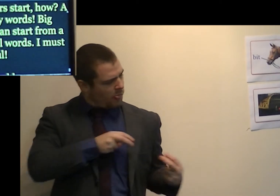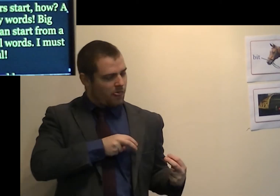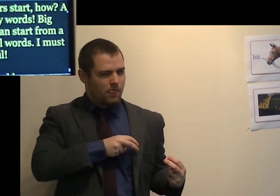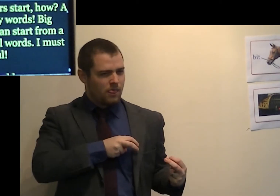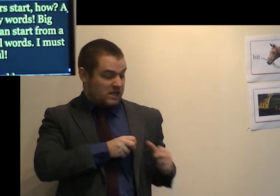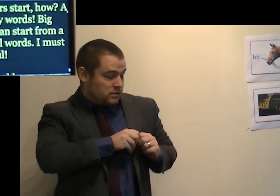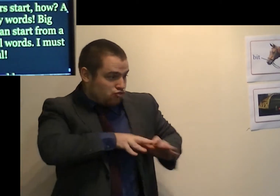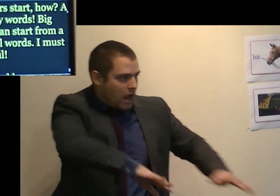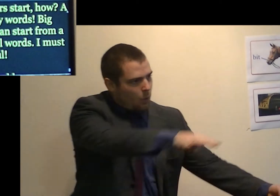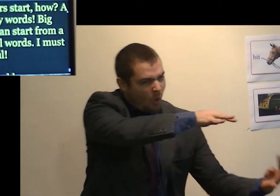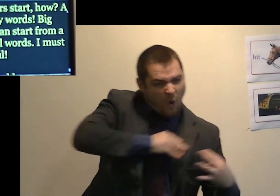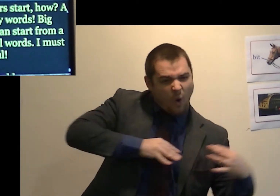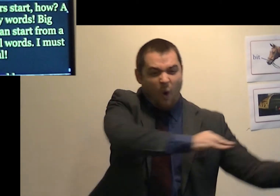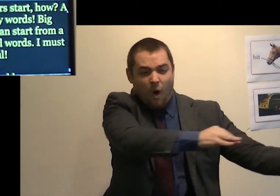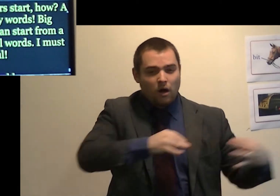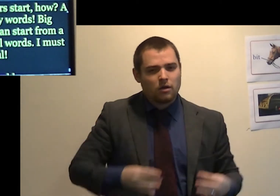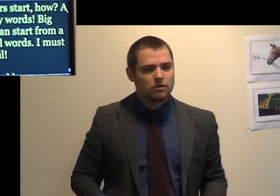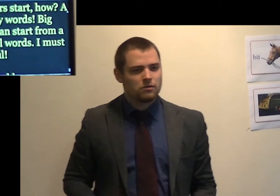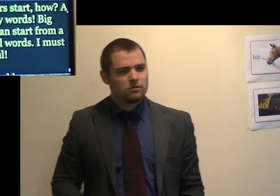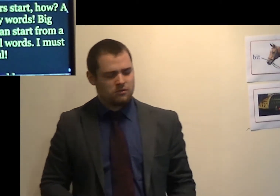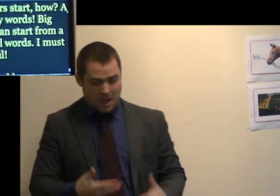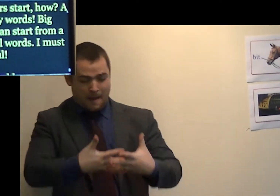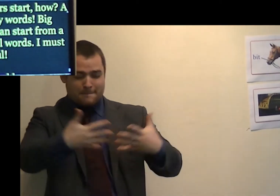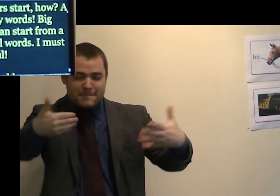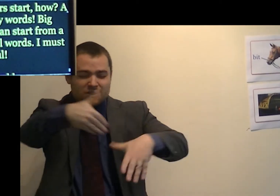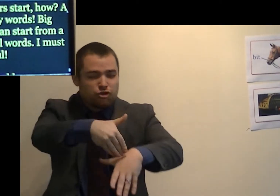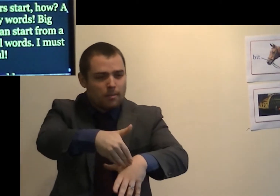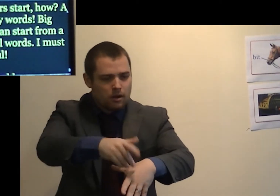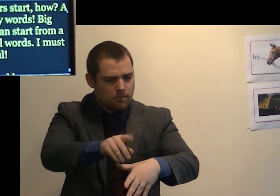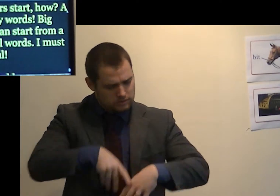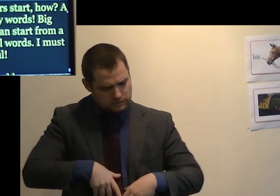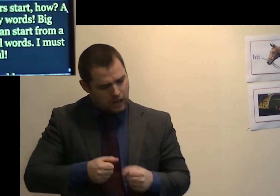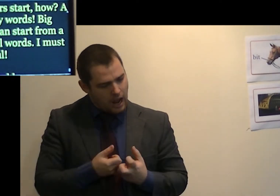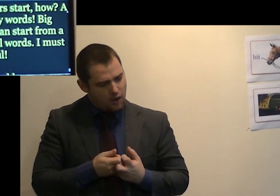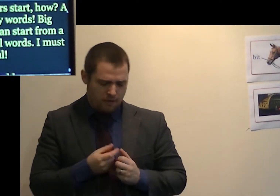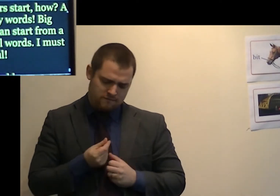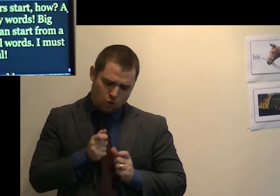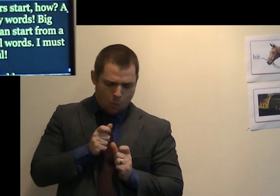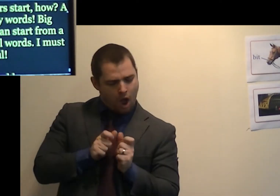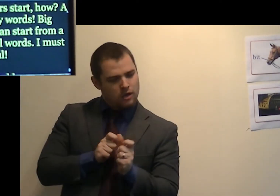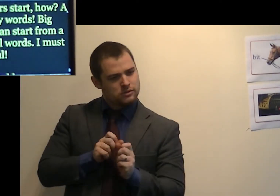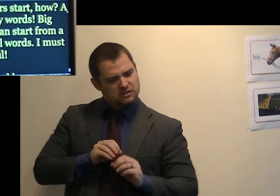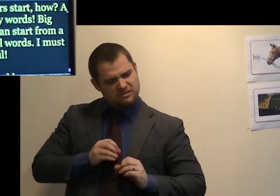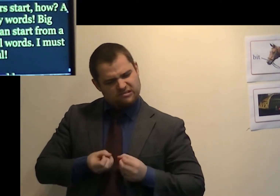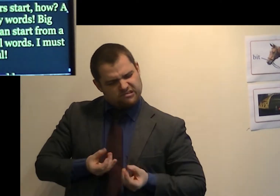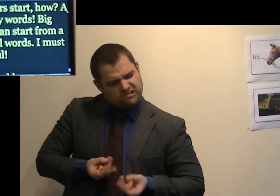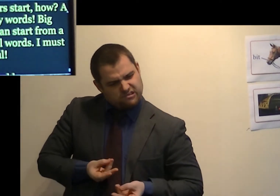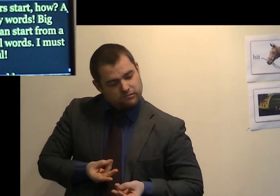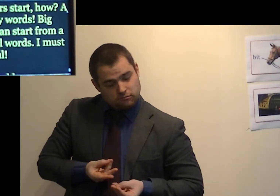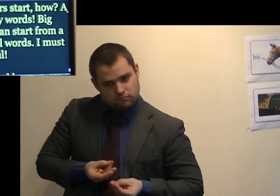Big trouble can start from a few small words. I must be careful.